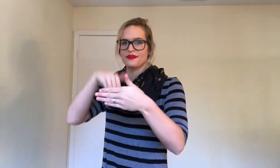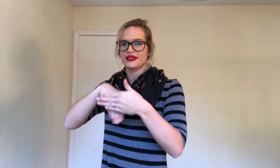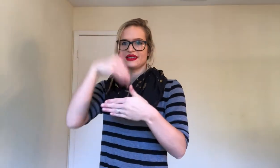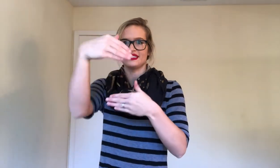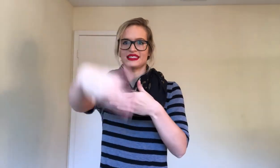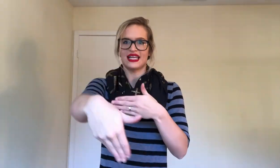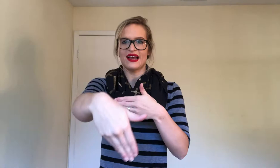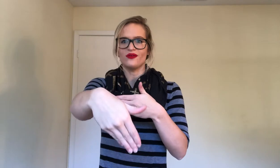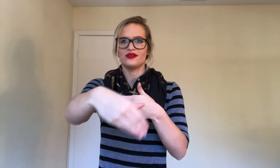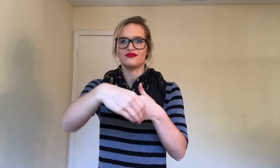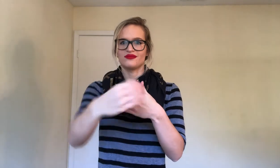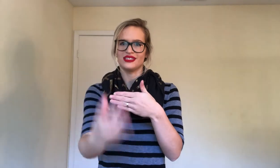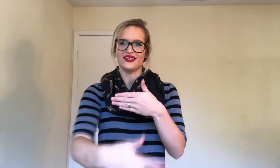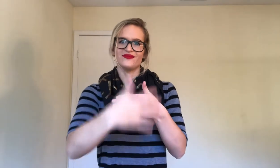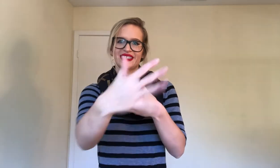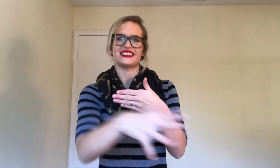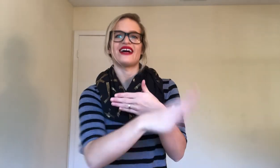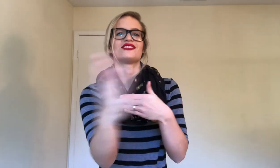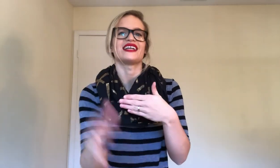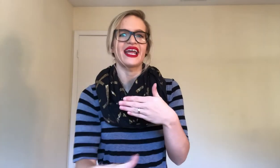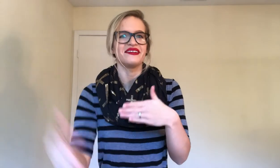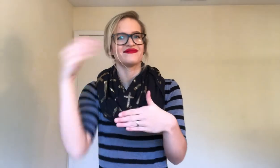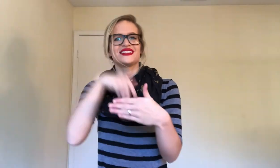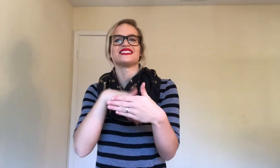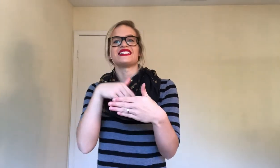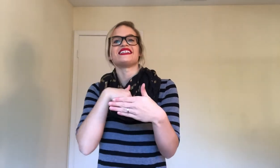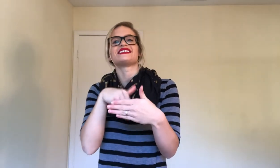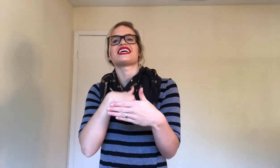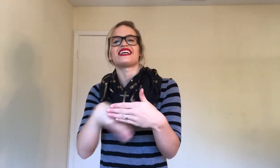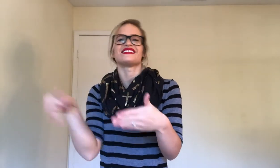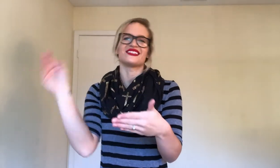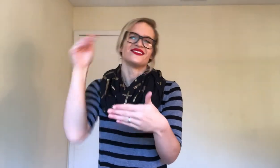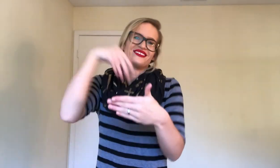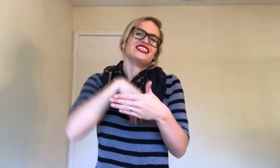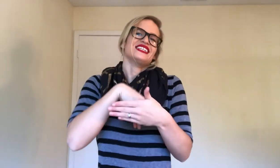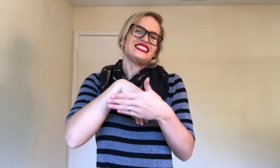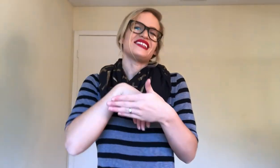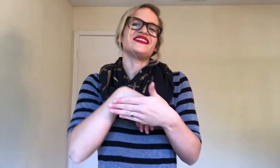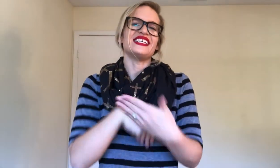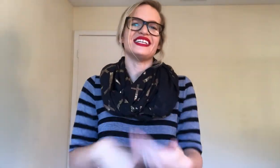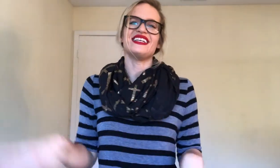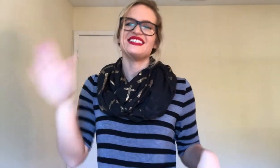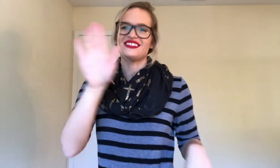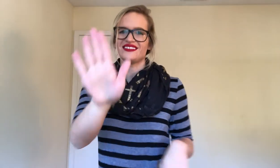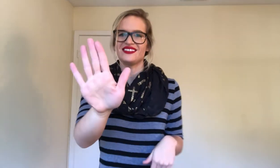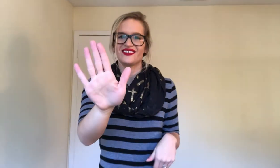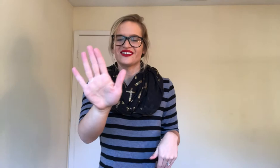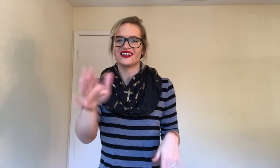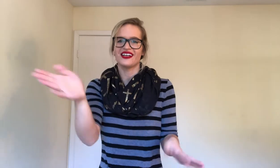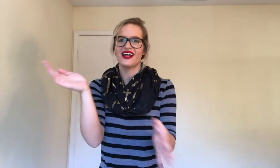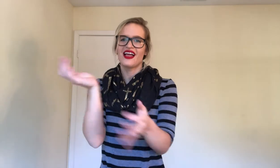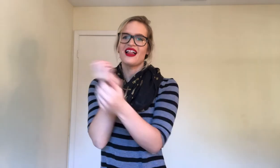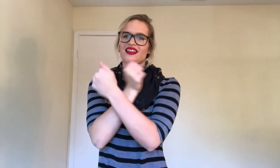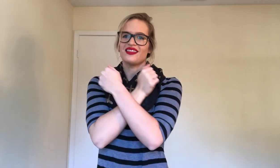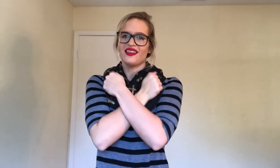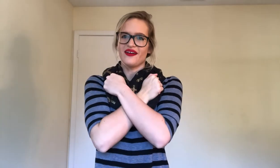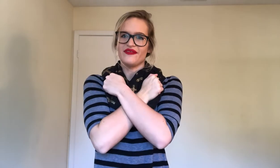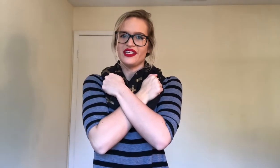This is out. You know. That's outside. This is inside. So. Take me in. To your. Loving.